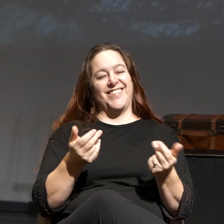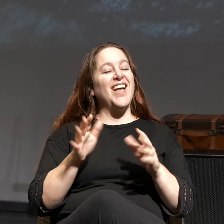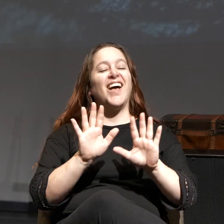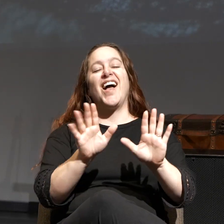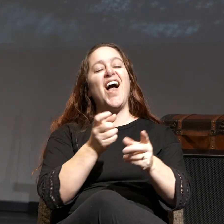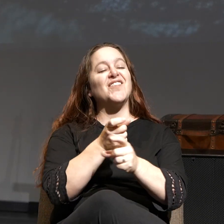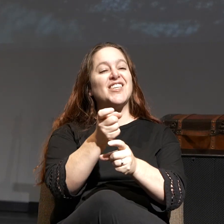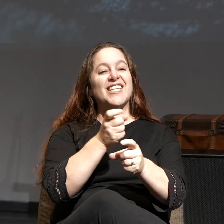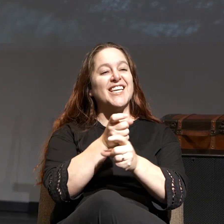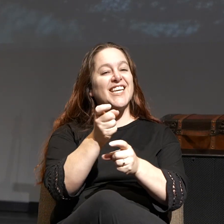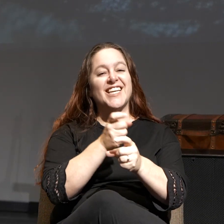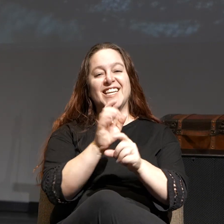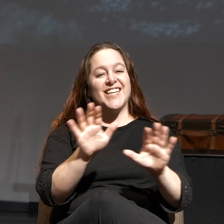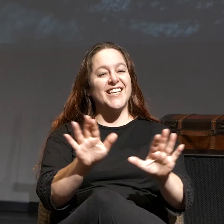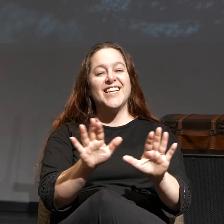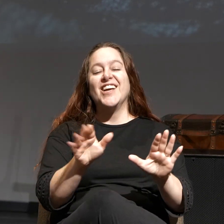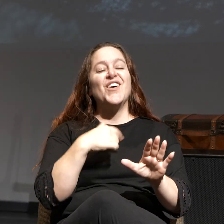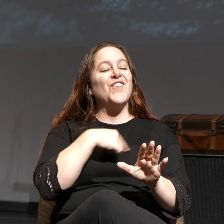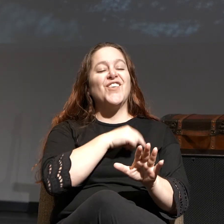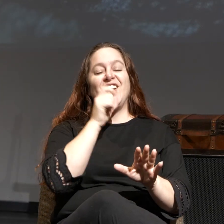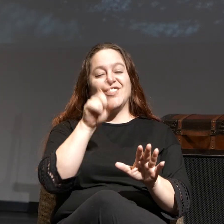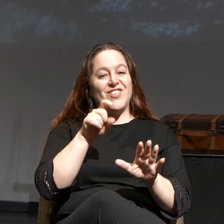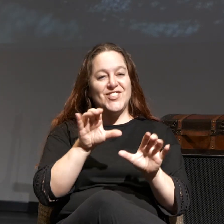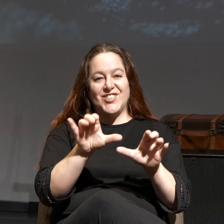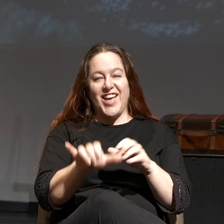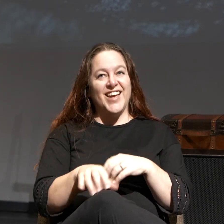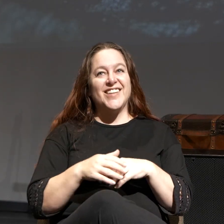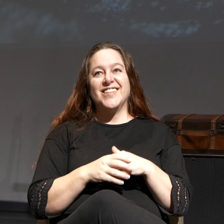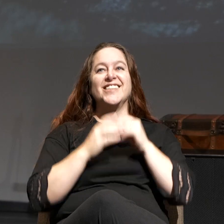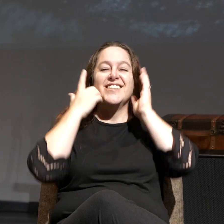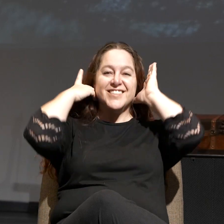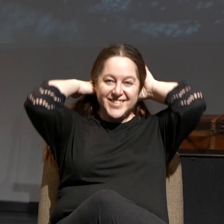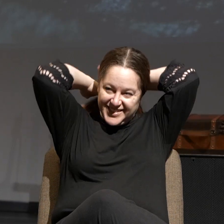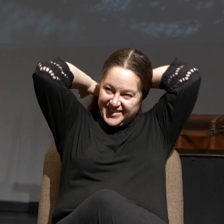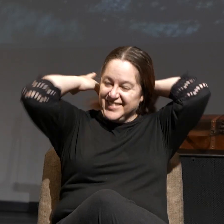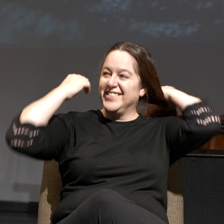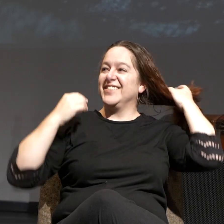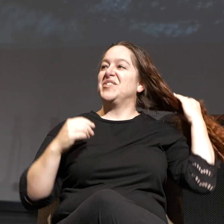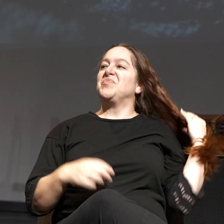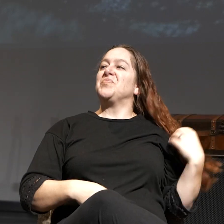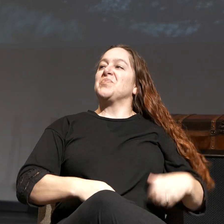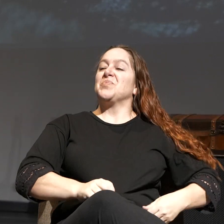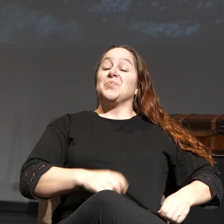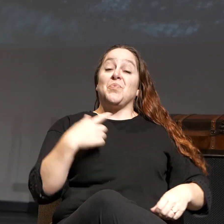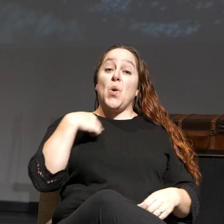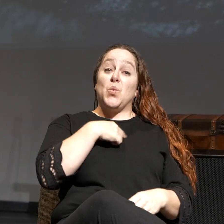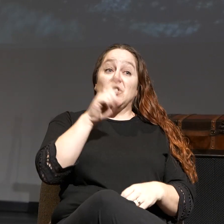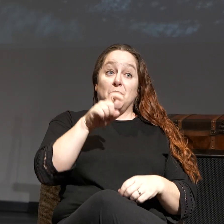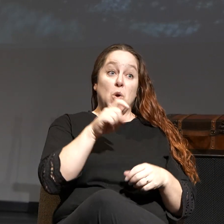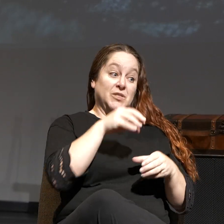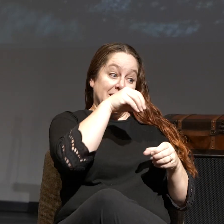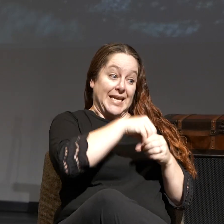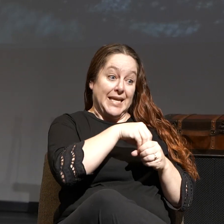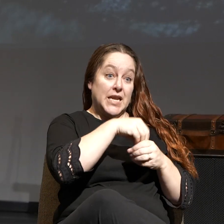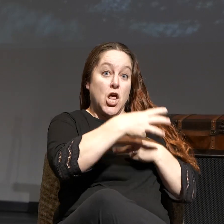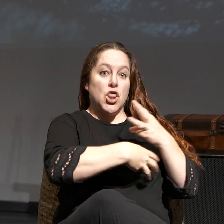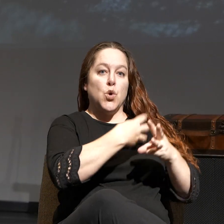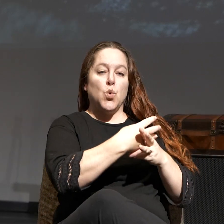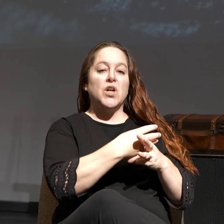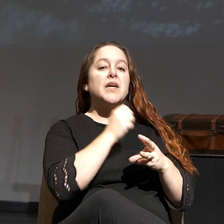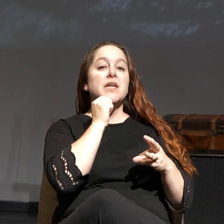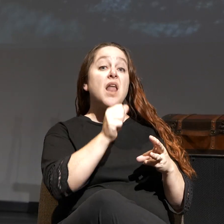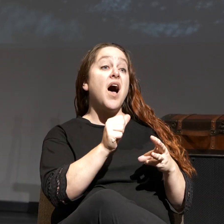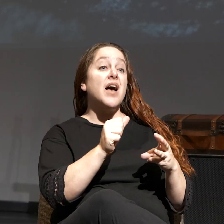I'm kidding. That's not what we're supposed to do, okay? And so we're actually supposed to be in the world but